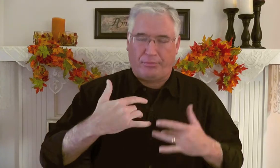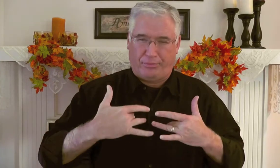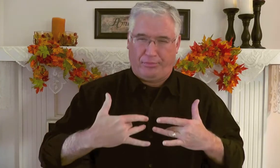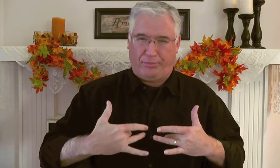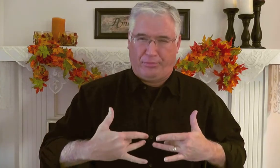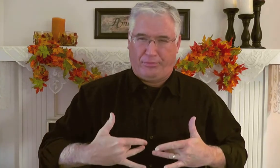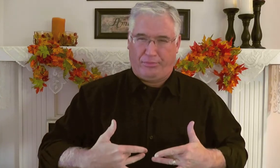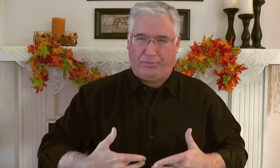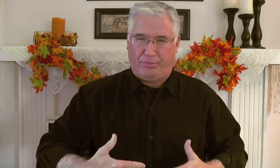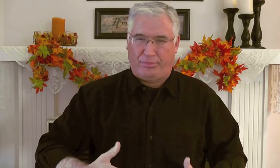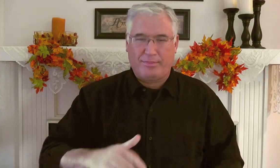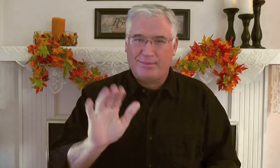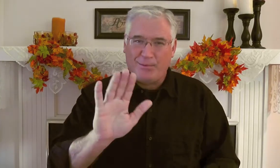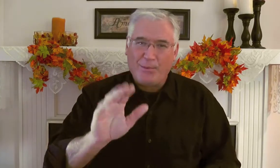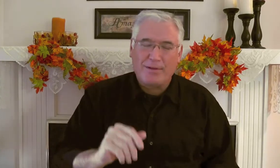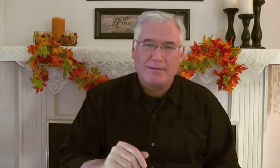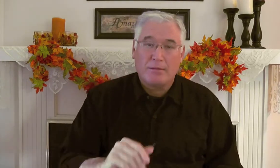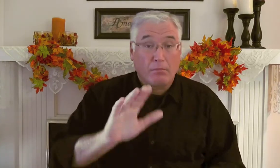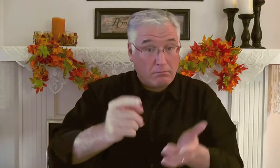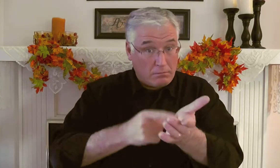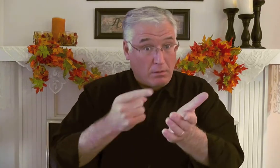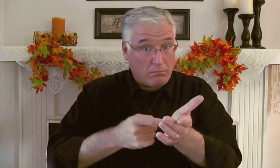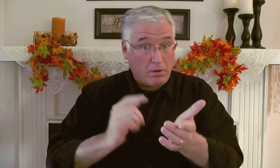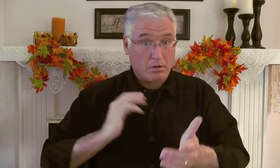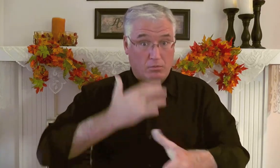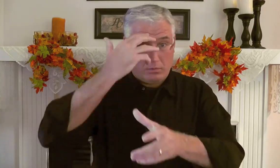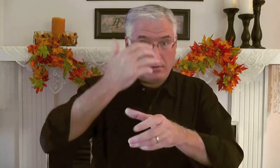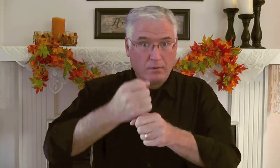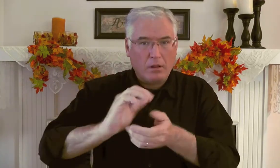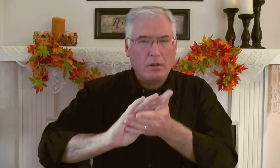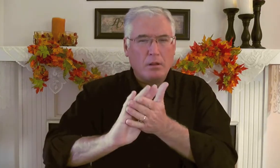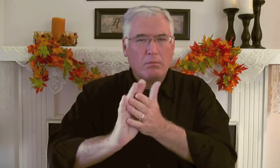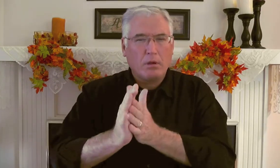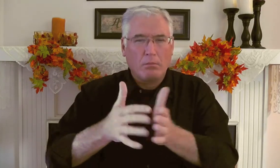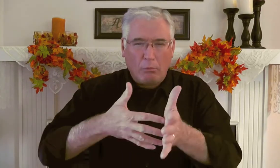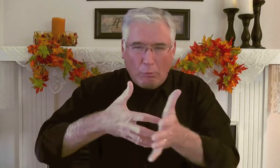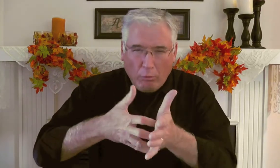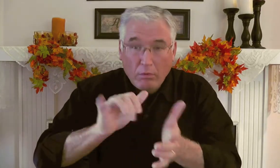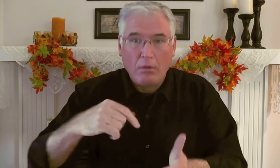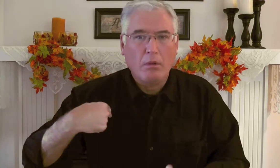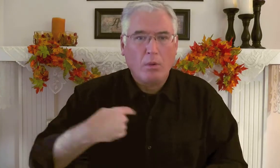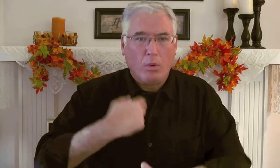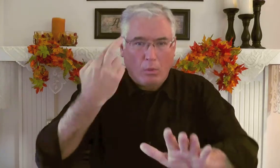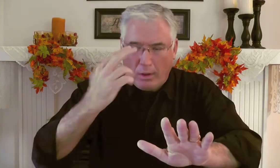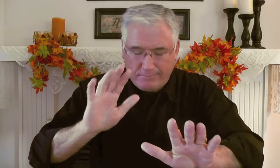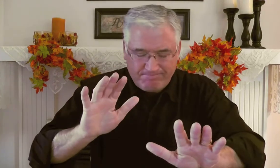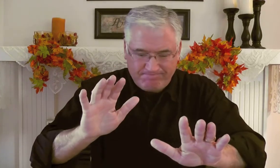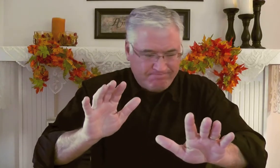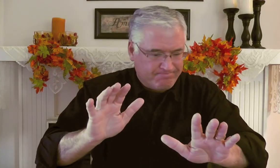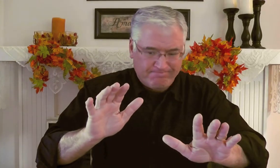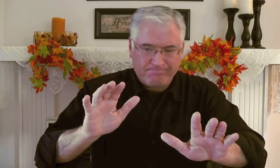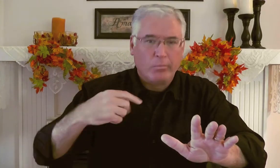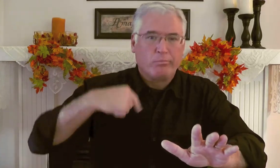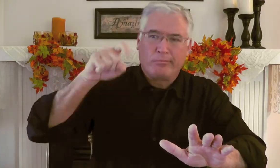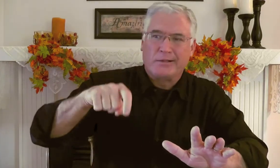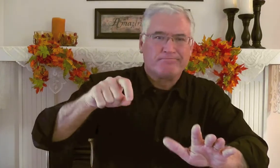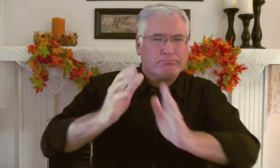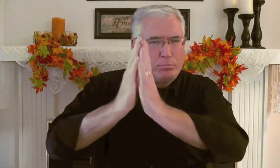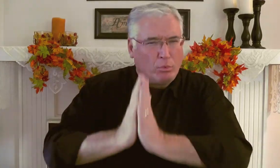But we're not depressed. No. Now, sometimes our faith becomes weak, and we stop, and we